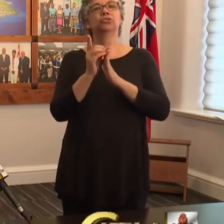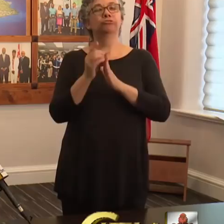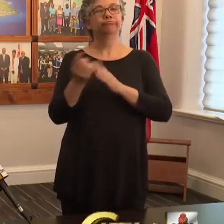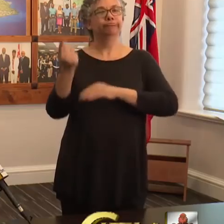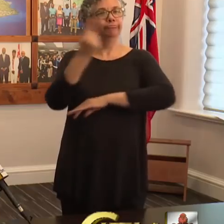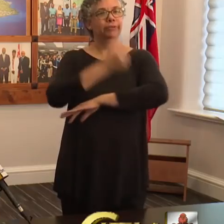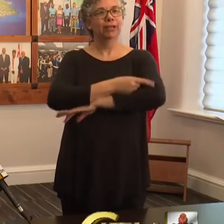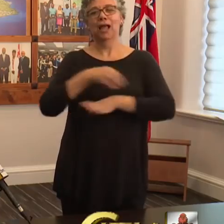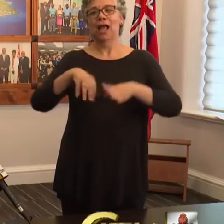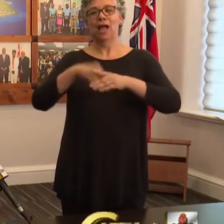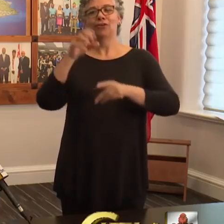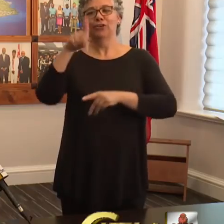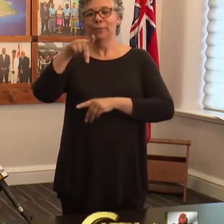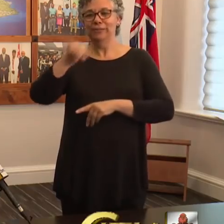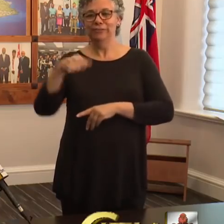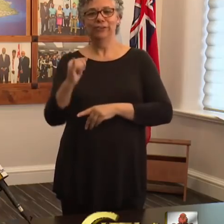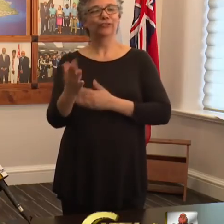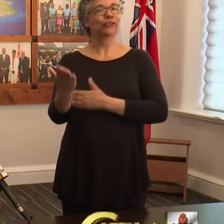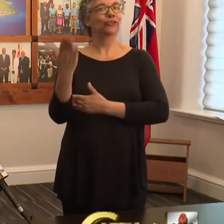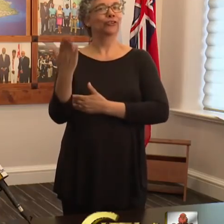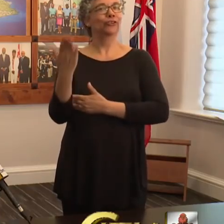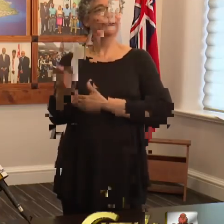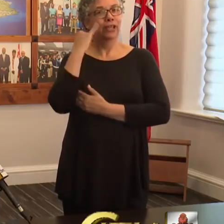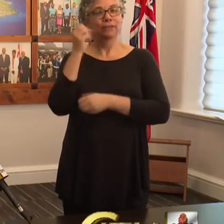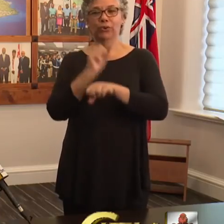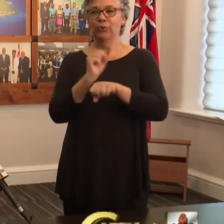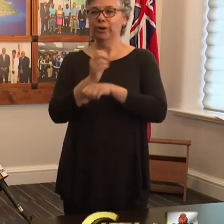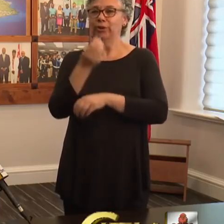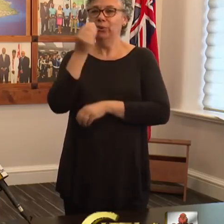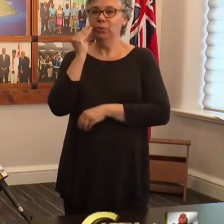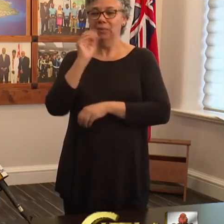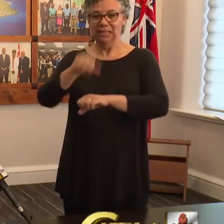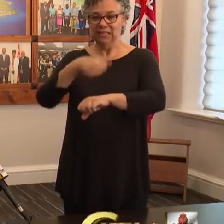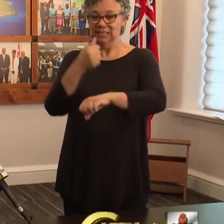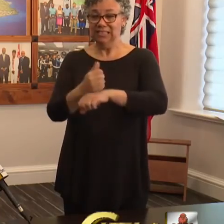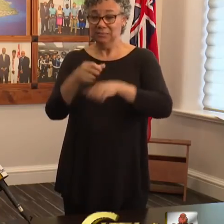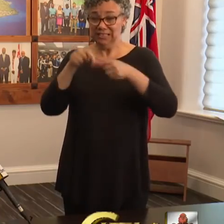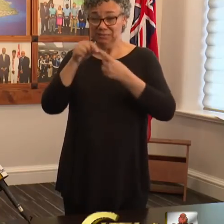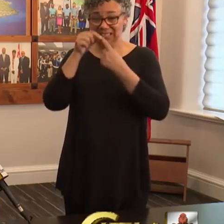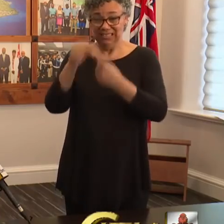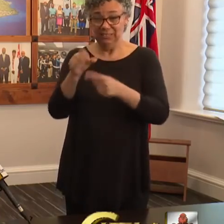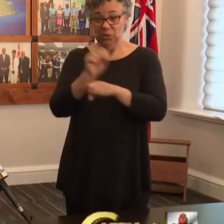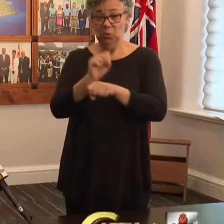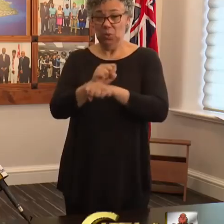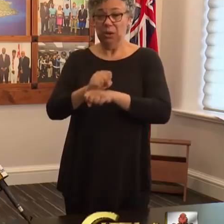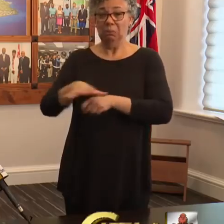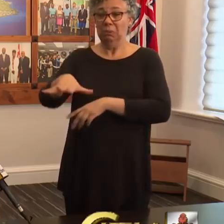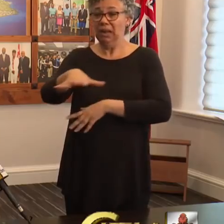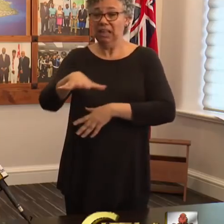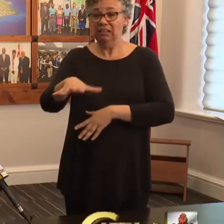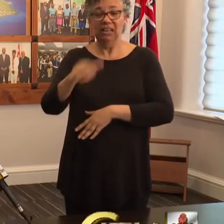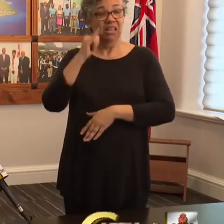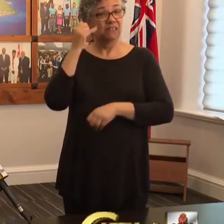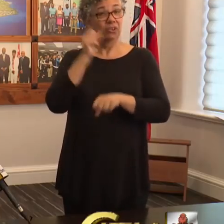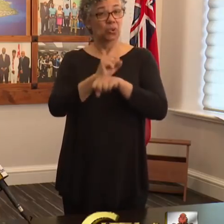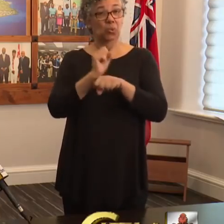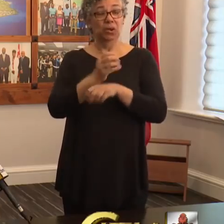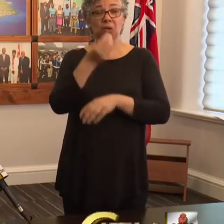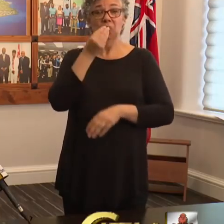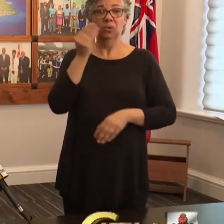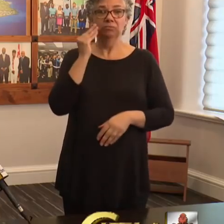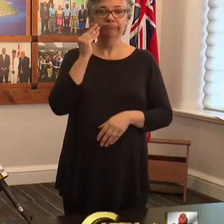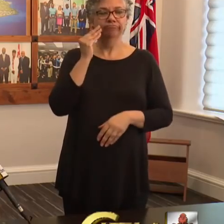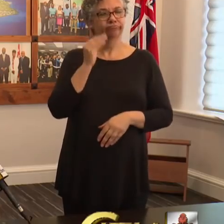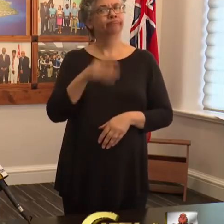get out of your pajamas in the morning. If you're working from home, set up a dedicated workspace. If you are working from home, set up a